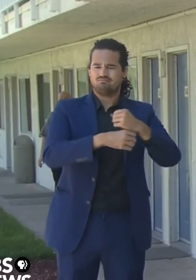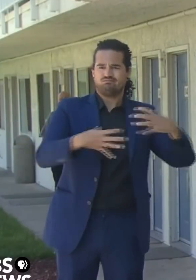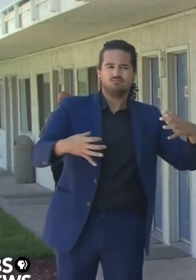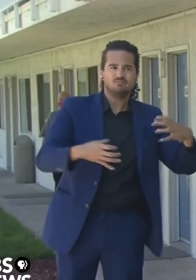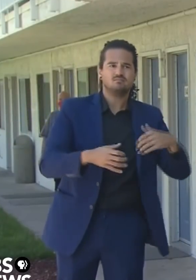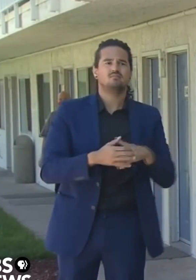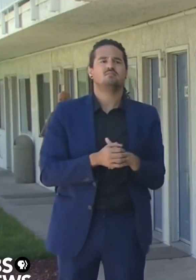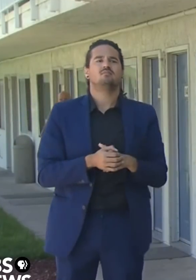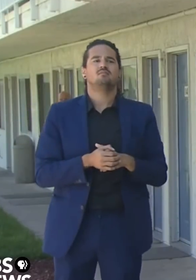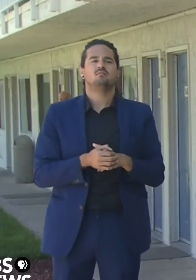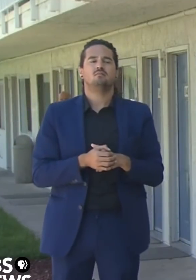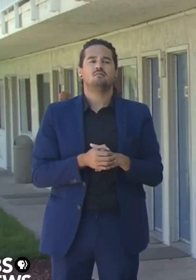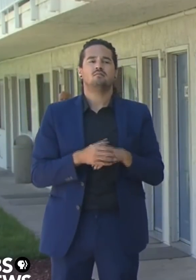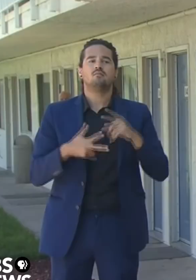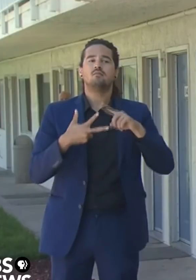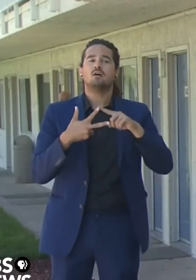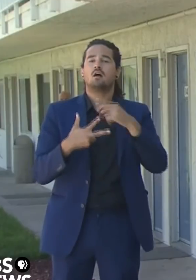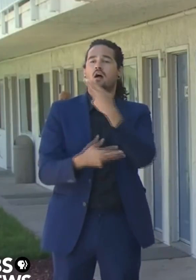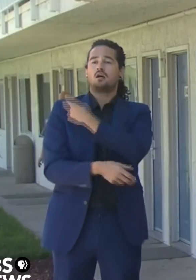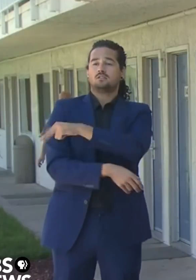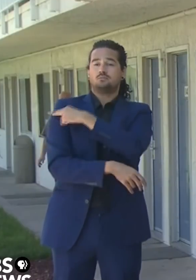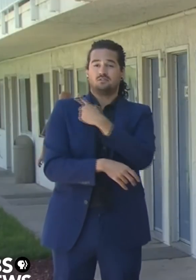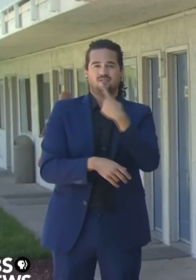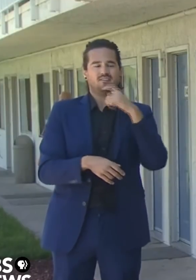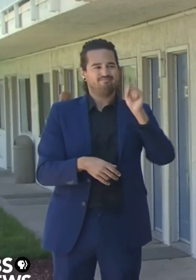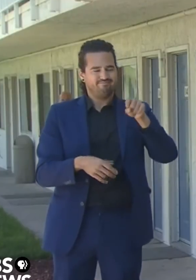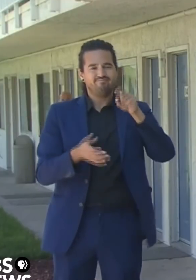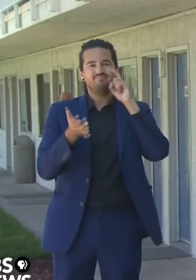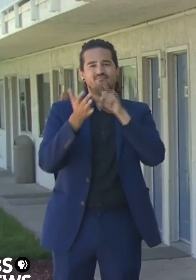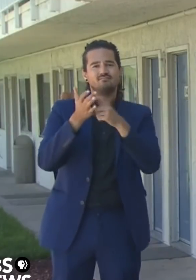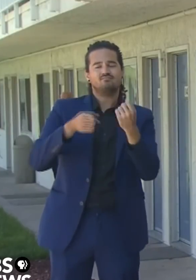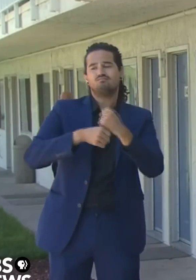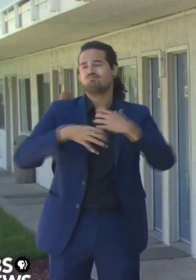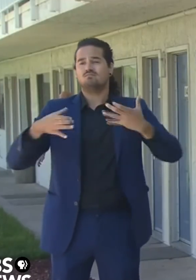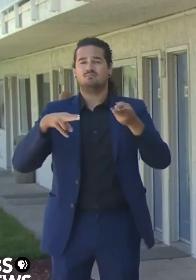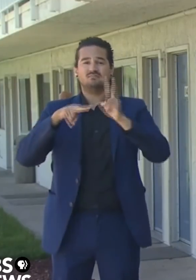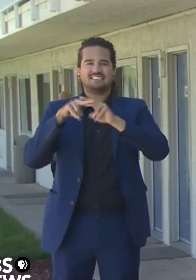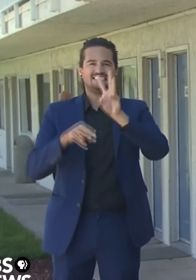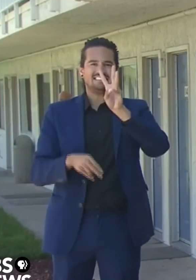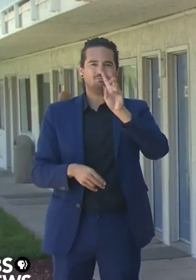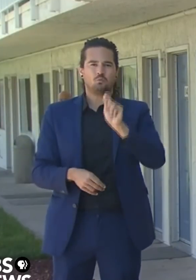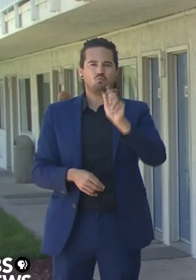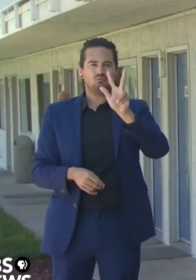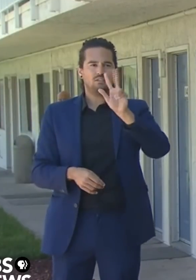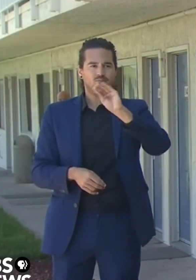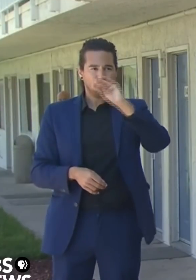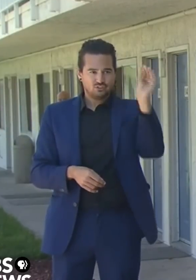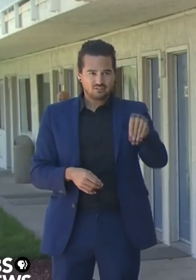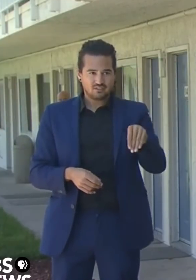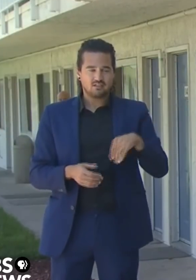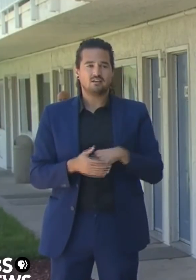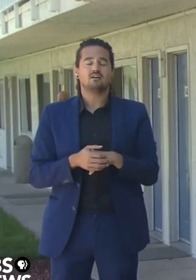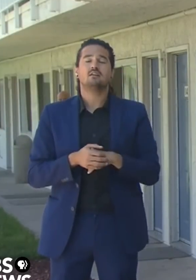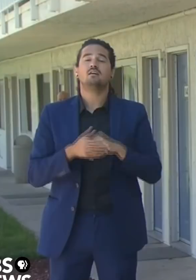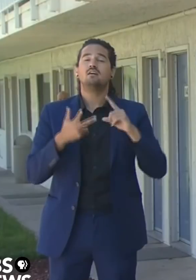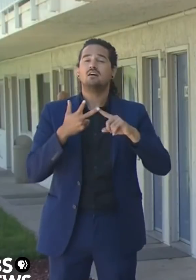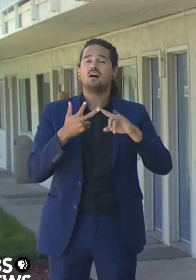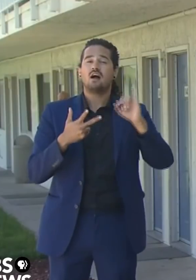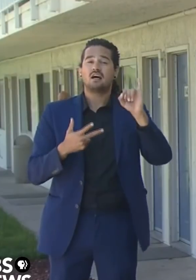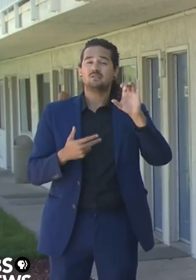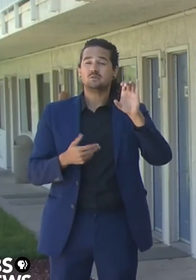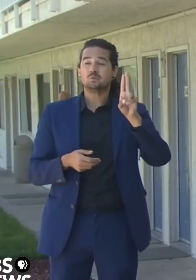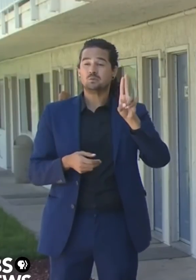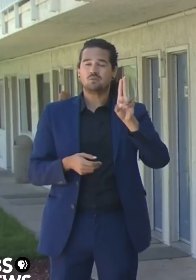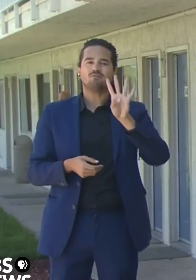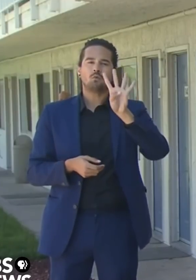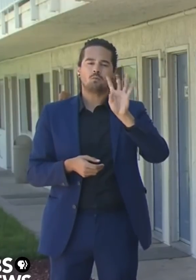.3%. Number of ICU patients increased 4.3%. I referenced the 6.3%